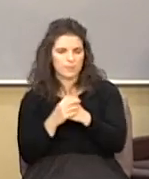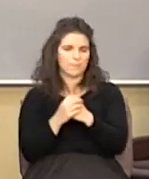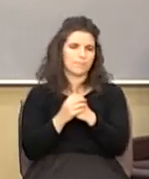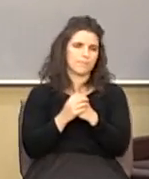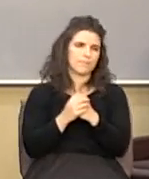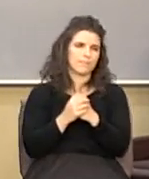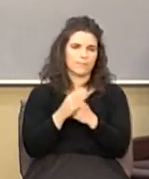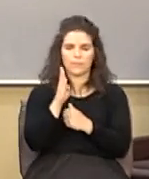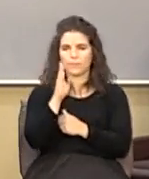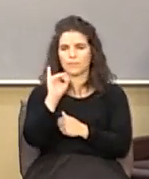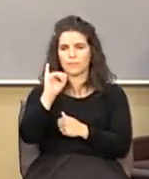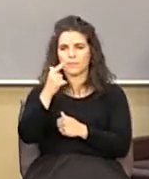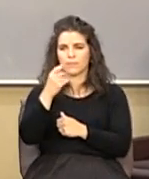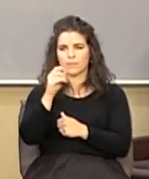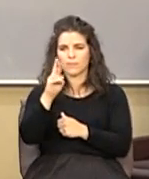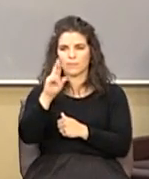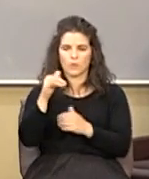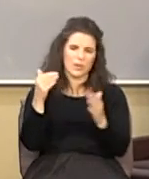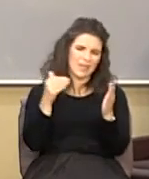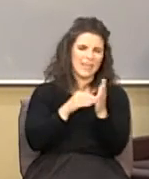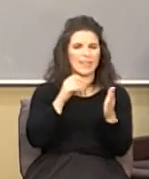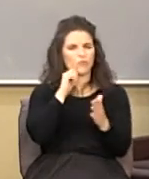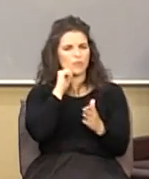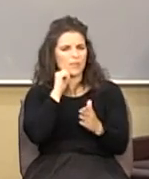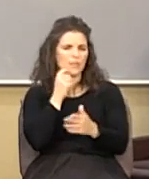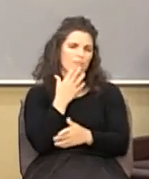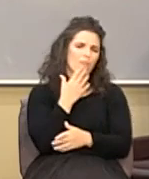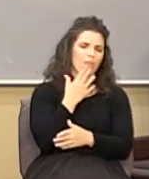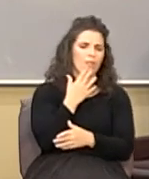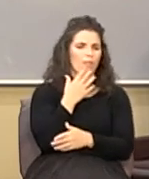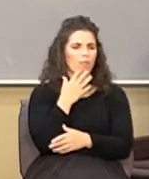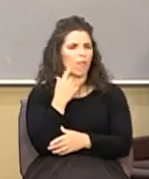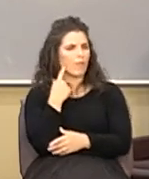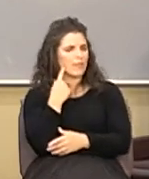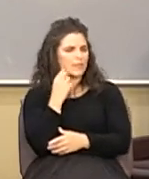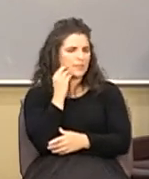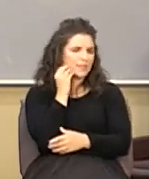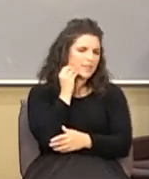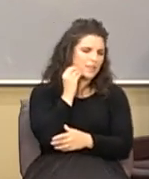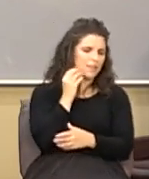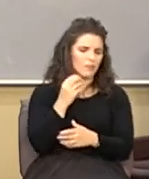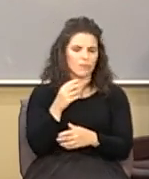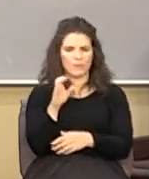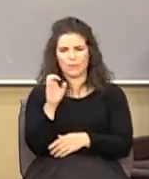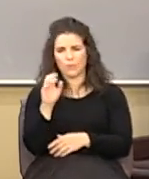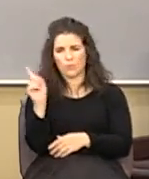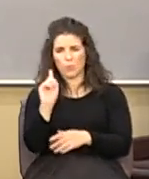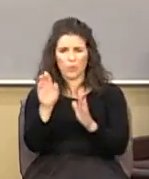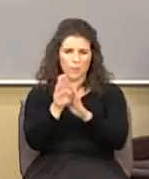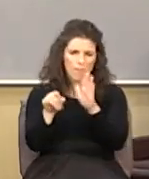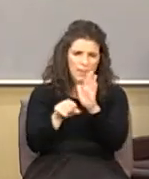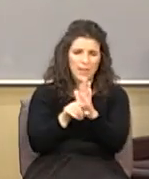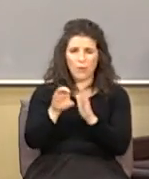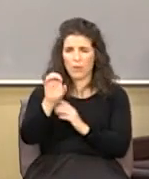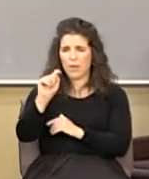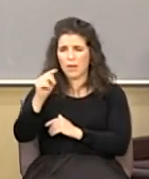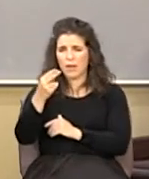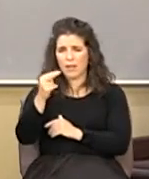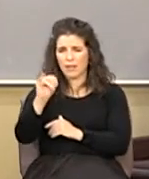bigotry and prejudice against people because of the color of their skin or their ethnicity is a